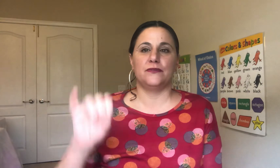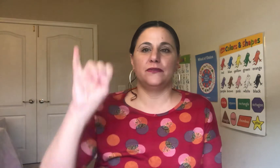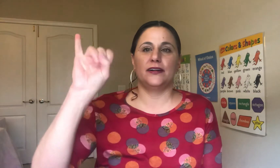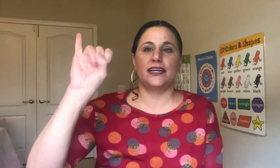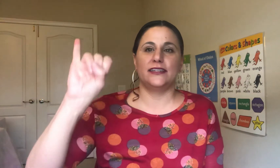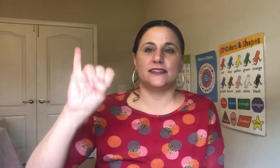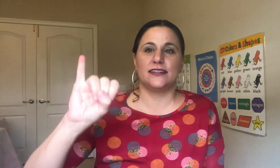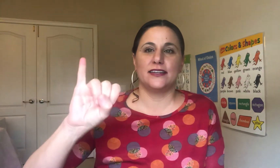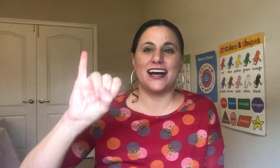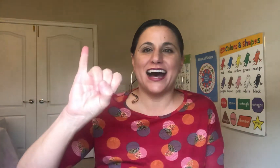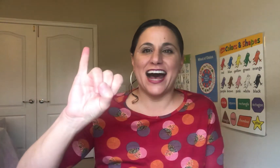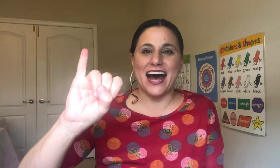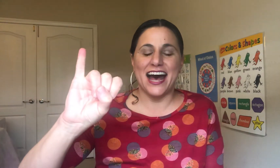Okay. It's I